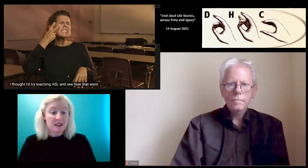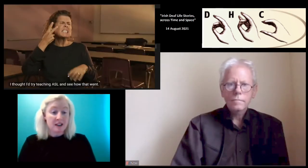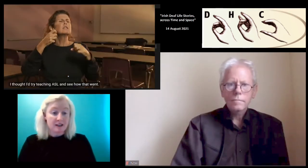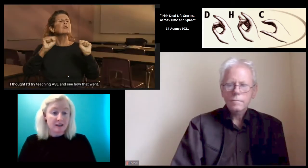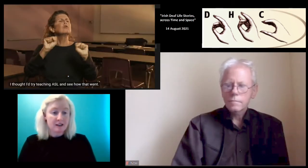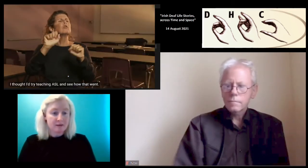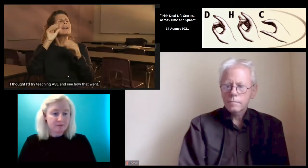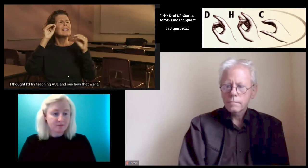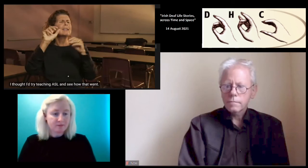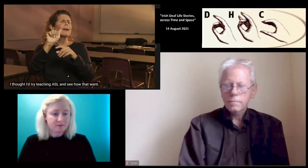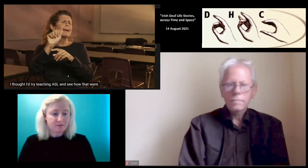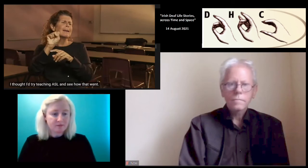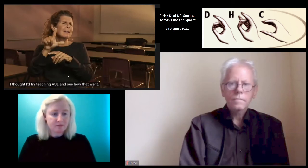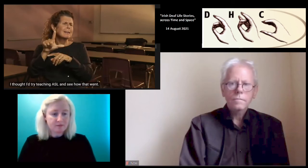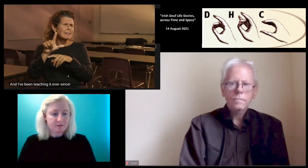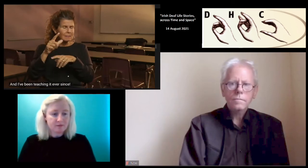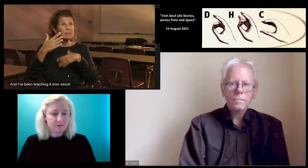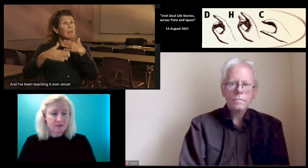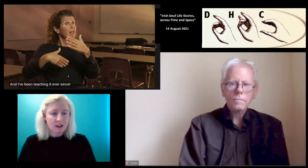The day was decent.